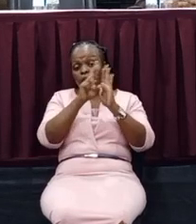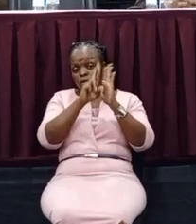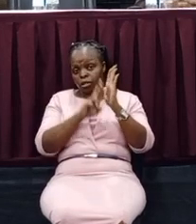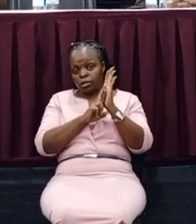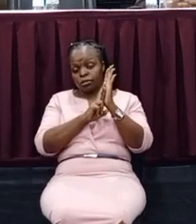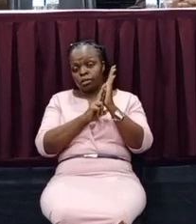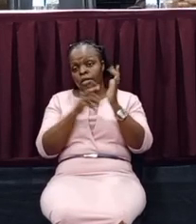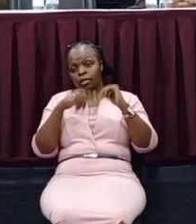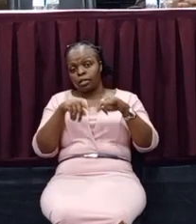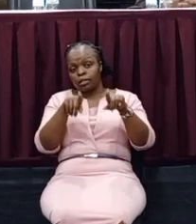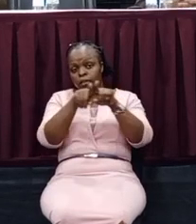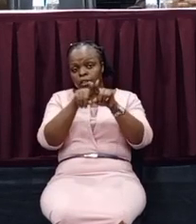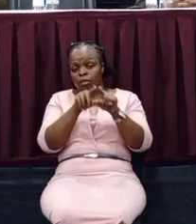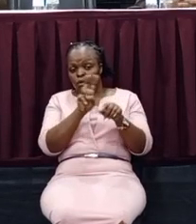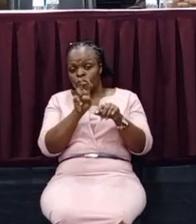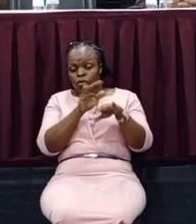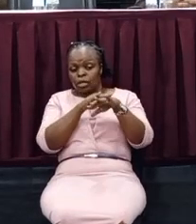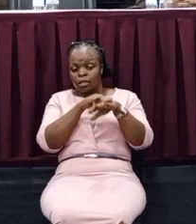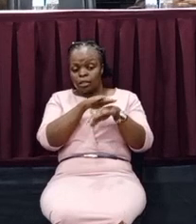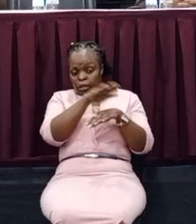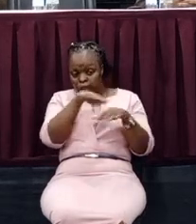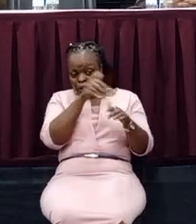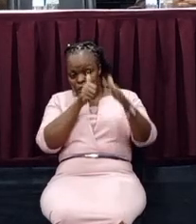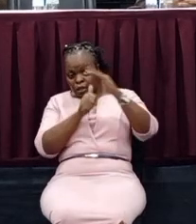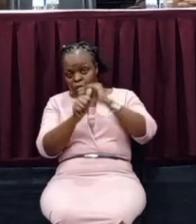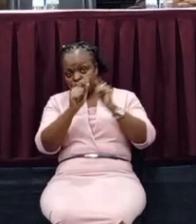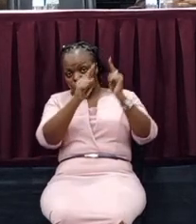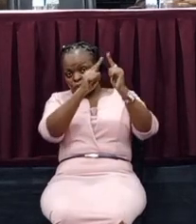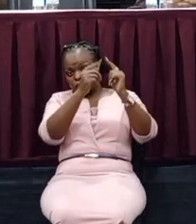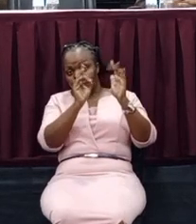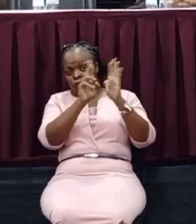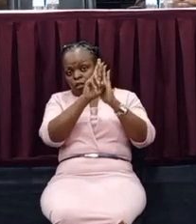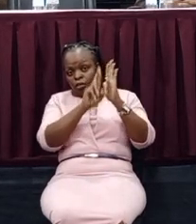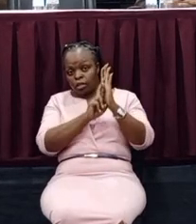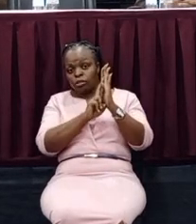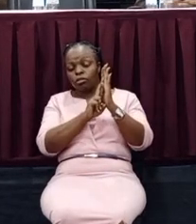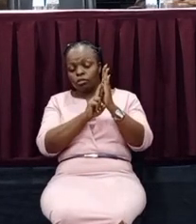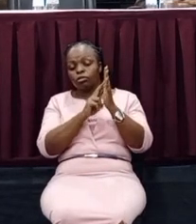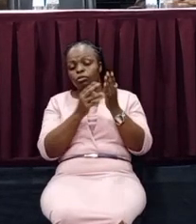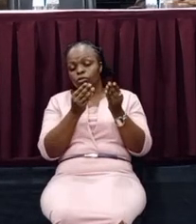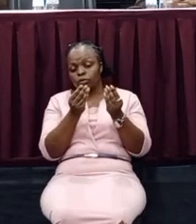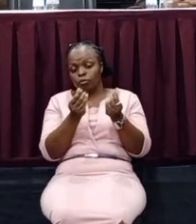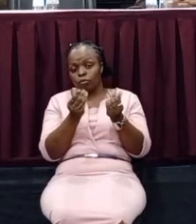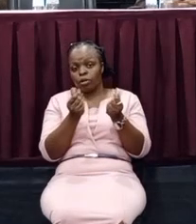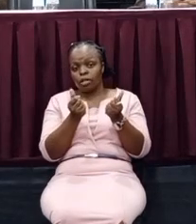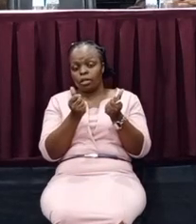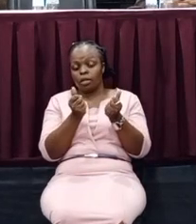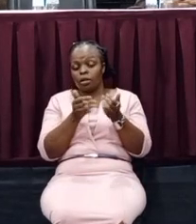also look at the areas under the objective of regulations, actually, to smoothen the path of the